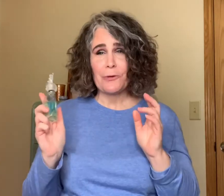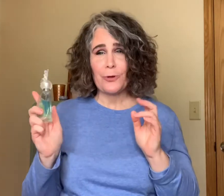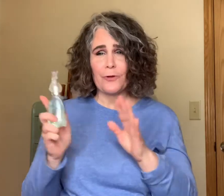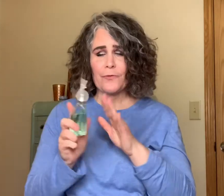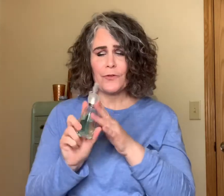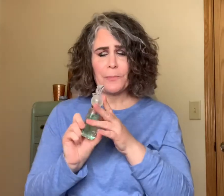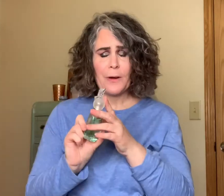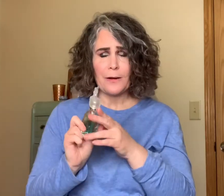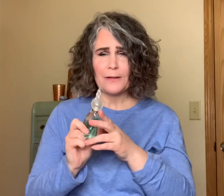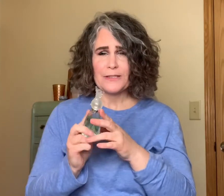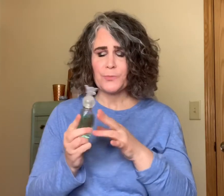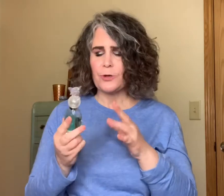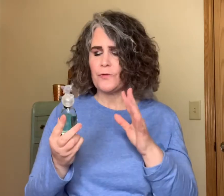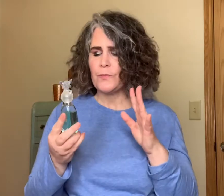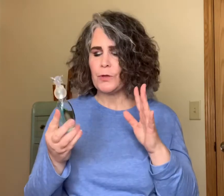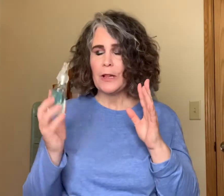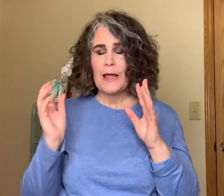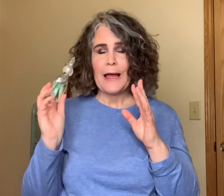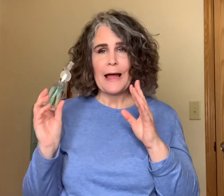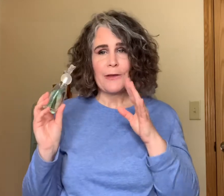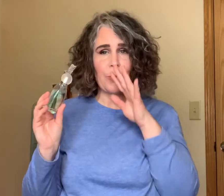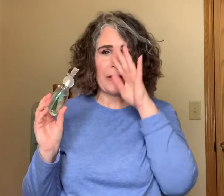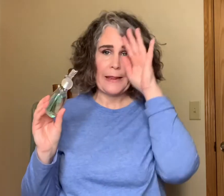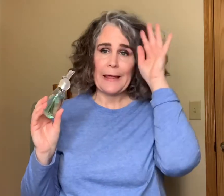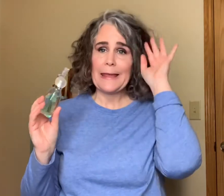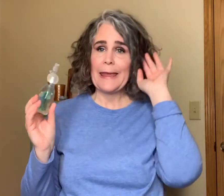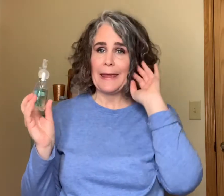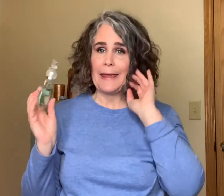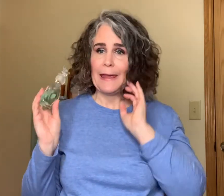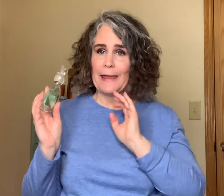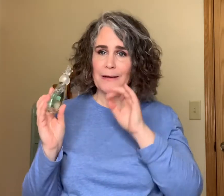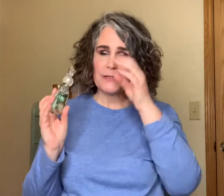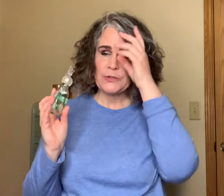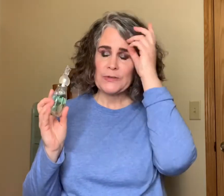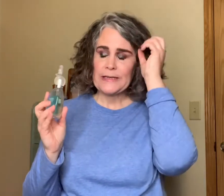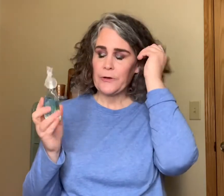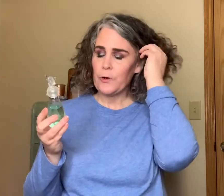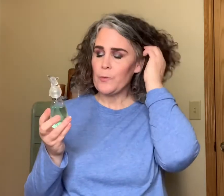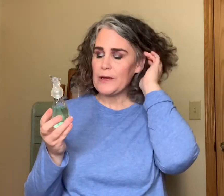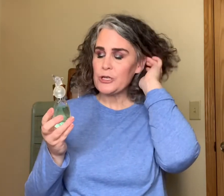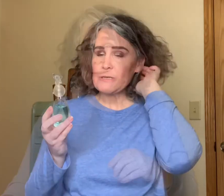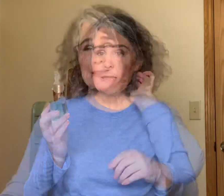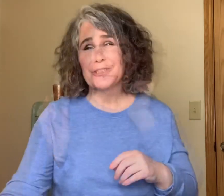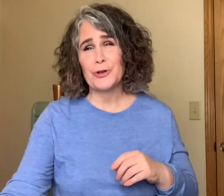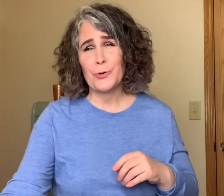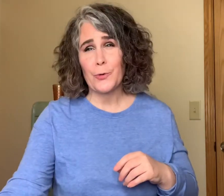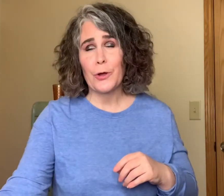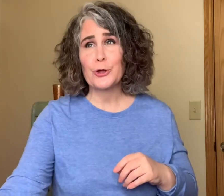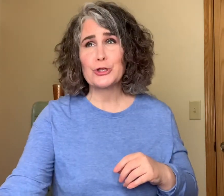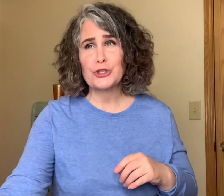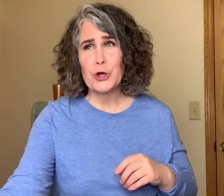beautiful the bottle is beautiful I really like Anna Sue's Secret Wish it's so so